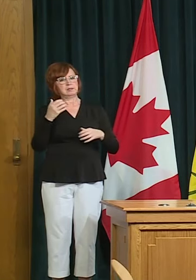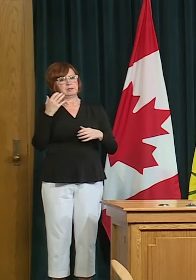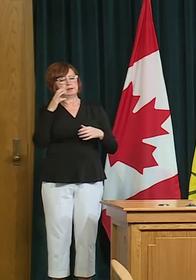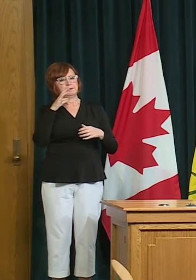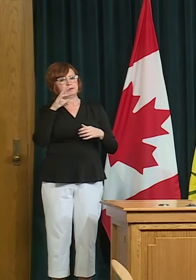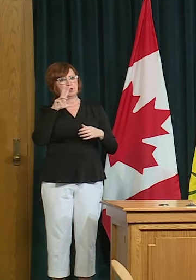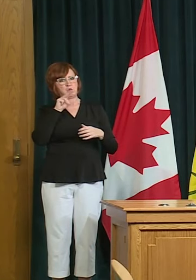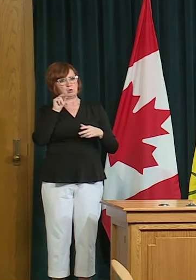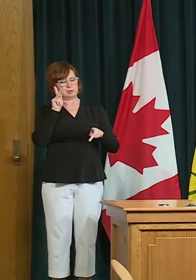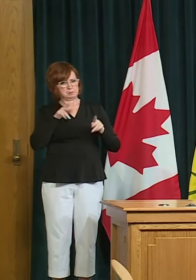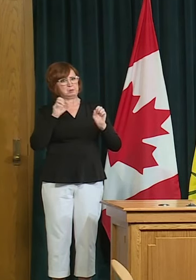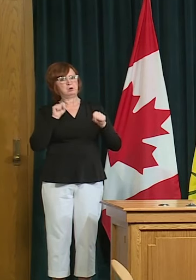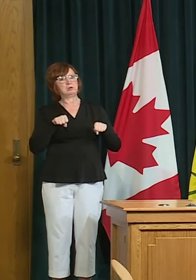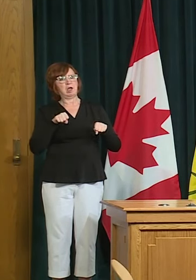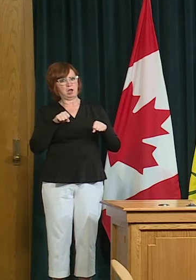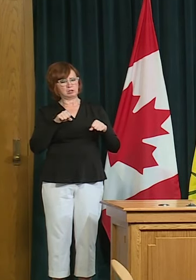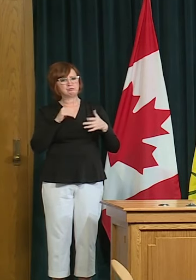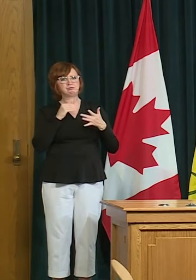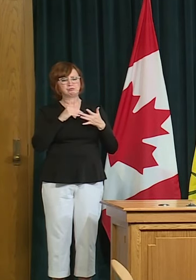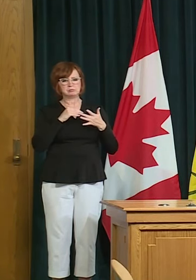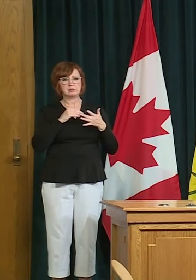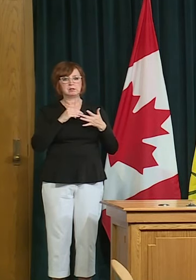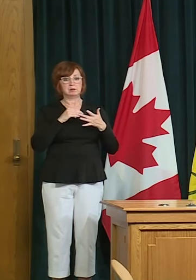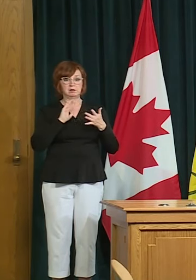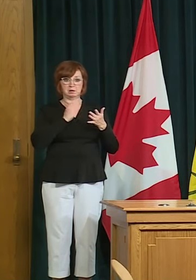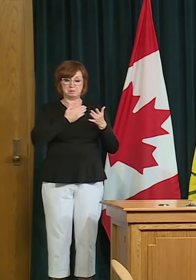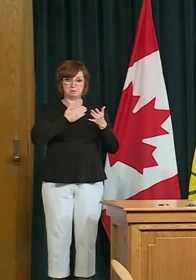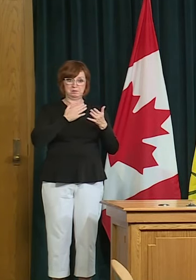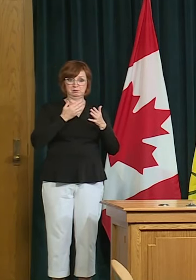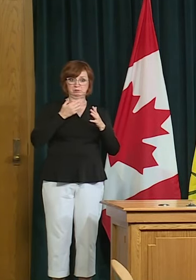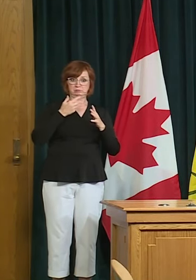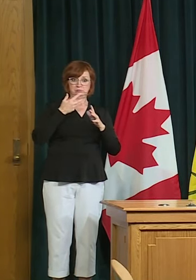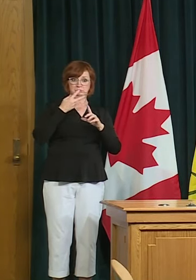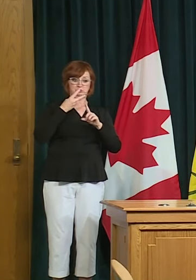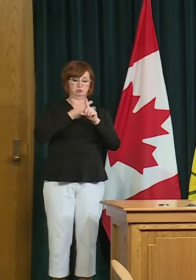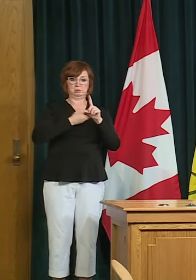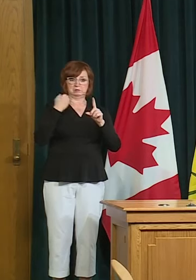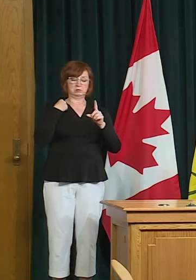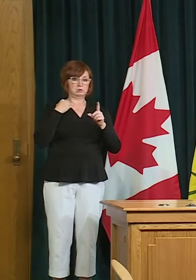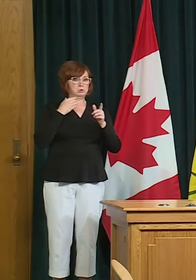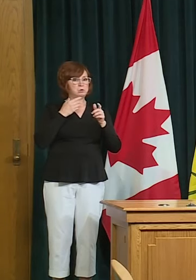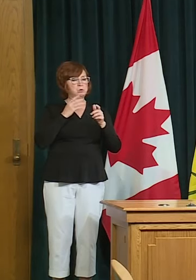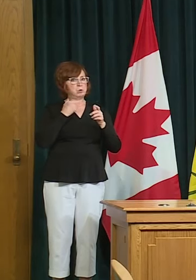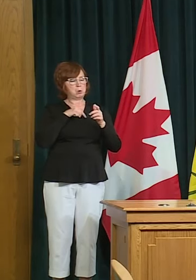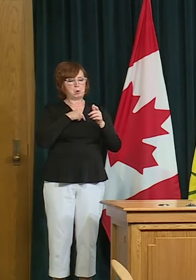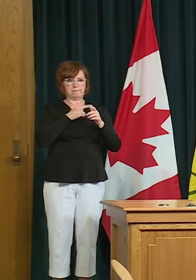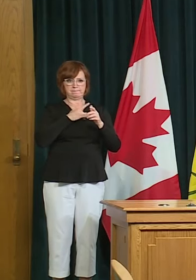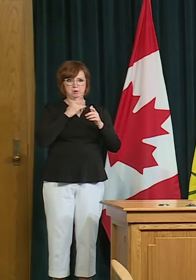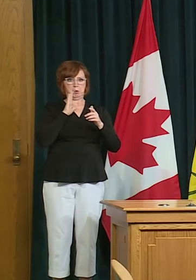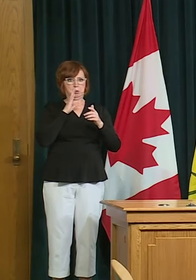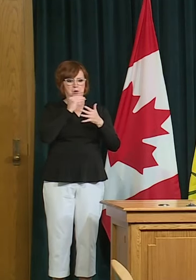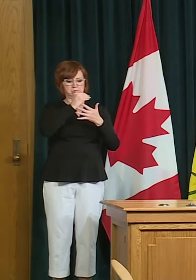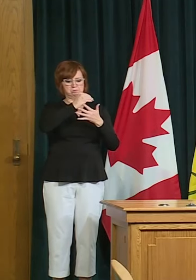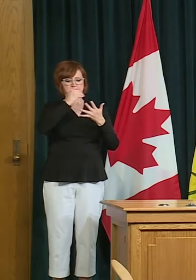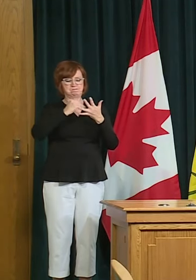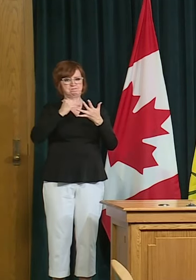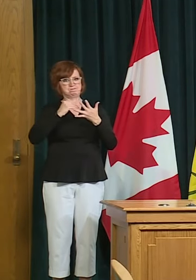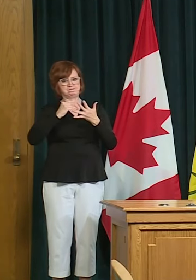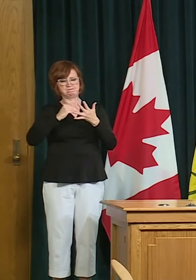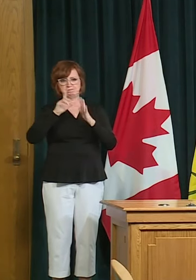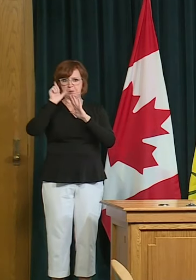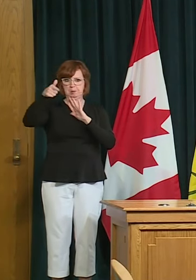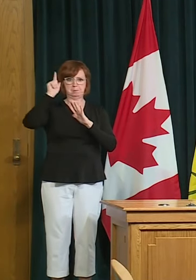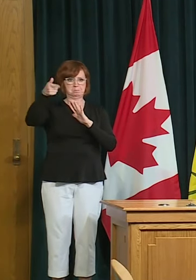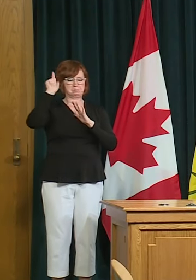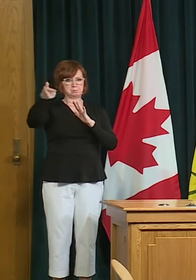pull uh compress some of our dates and again i do want to clarify that initially we thought we would give four to six weeks among